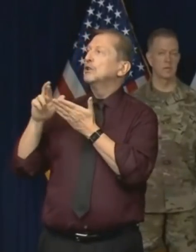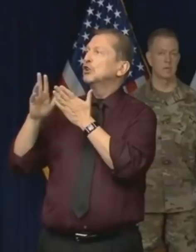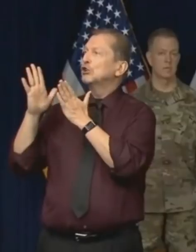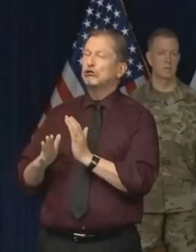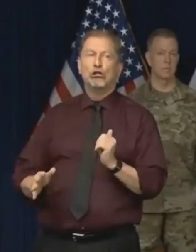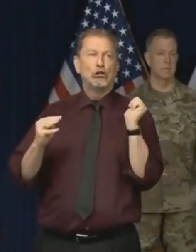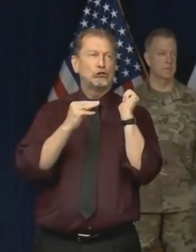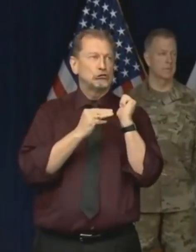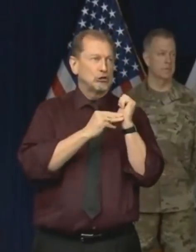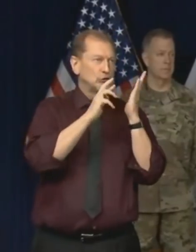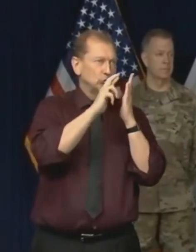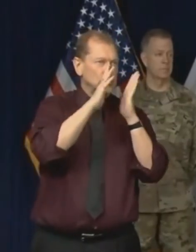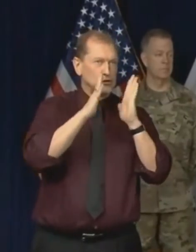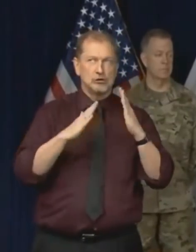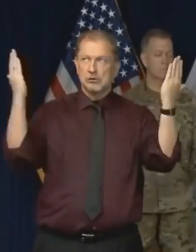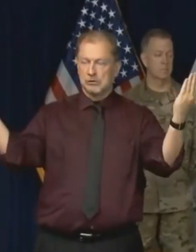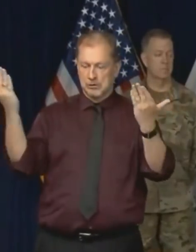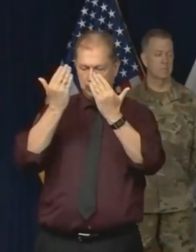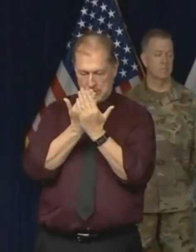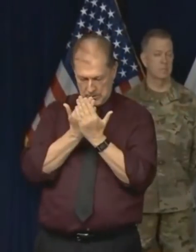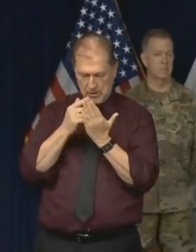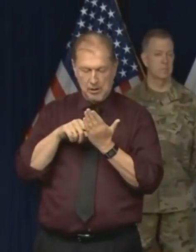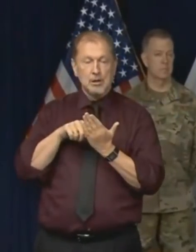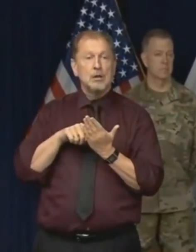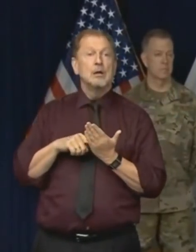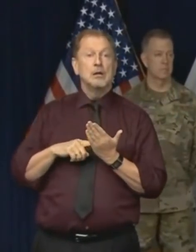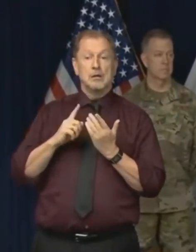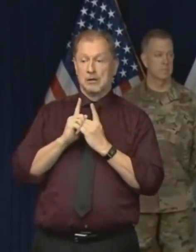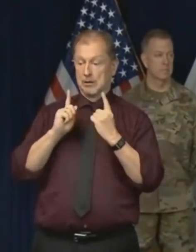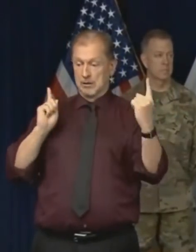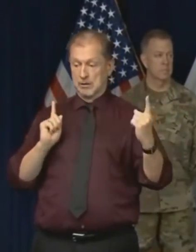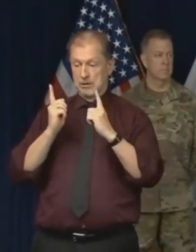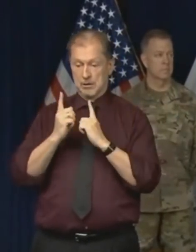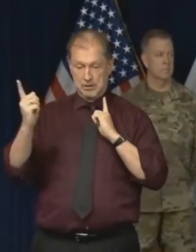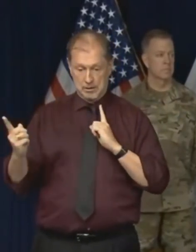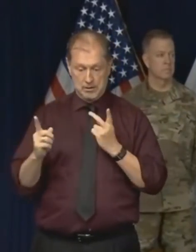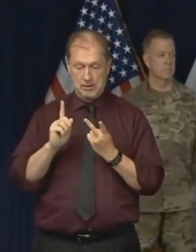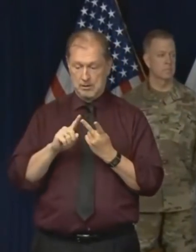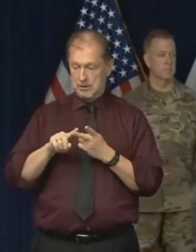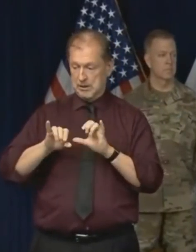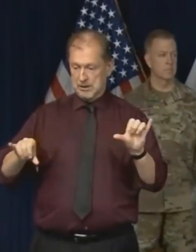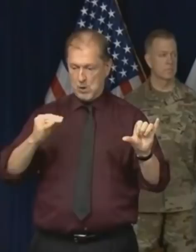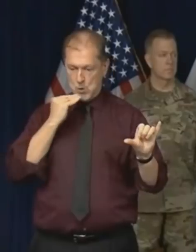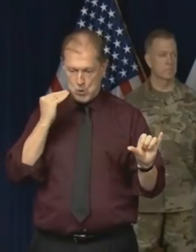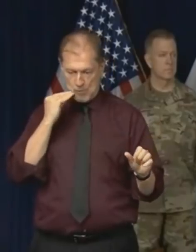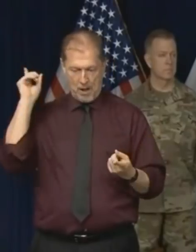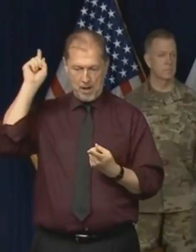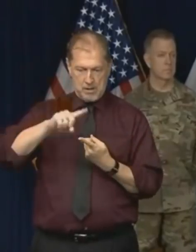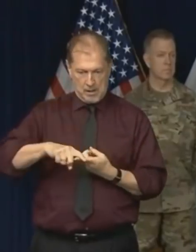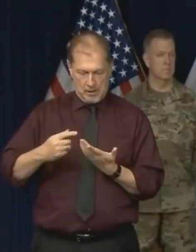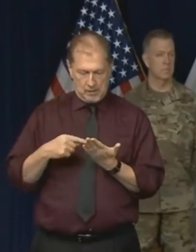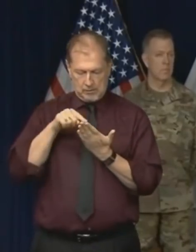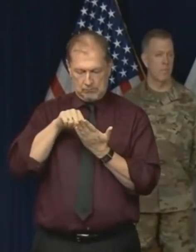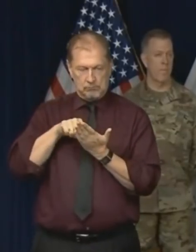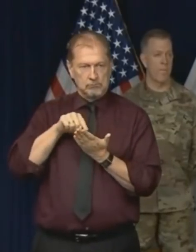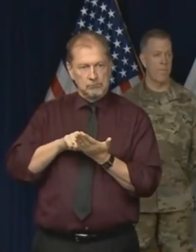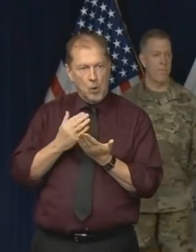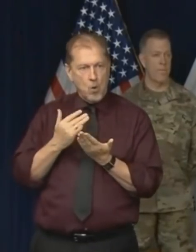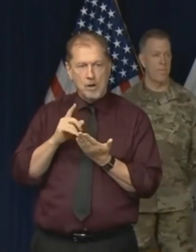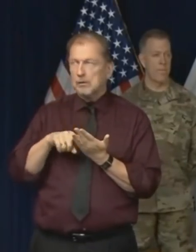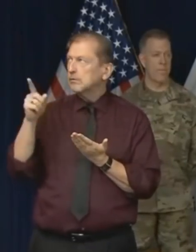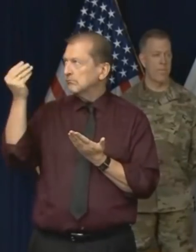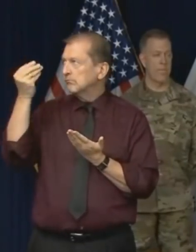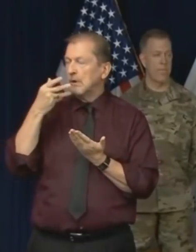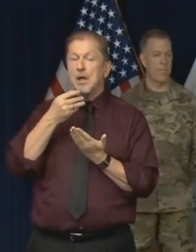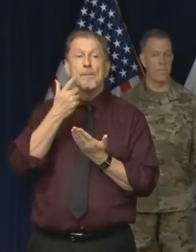distancing measures, what stay-at-home measures we need to keep in place in order to keep the population from having a